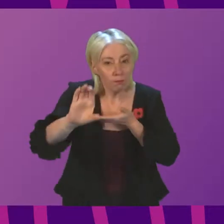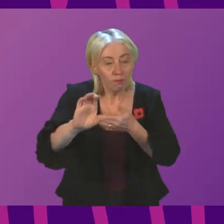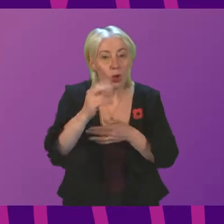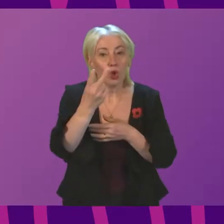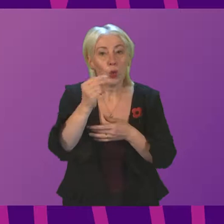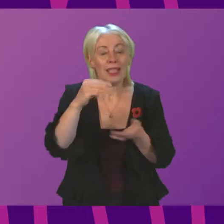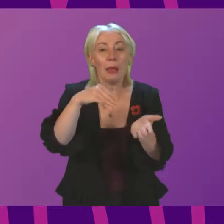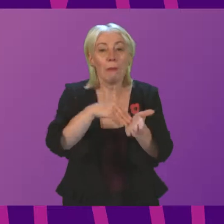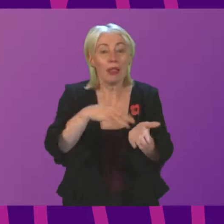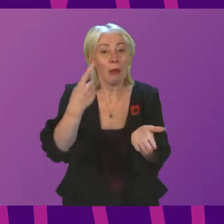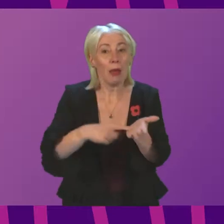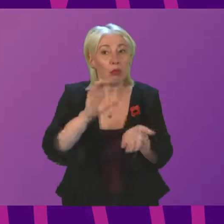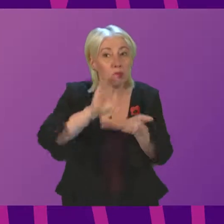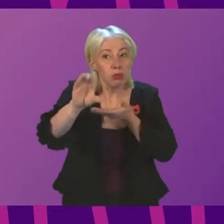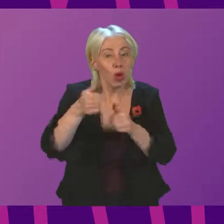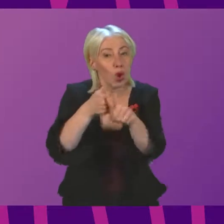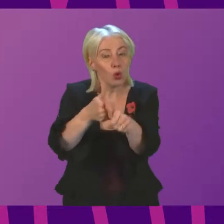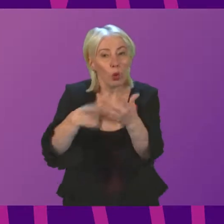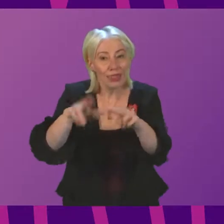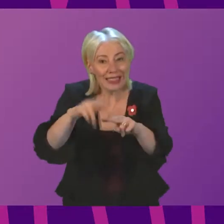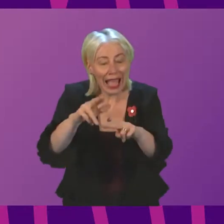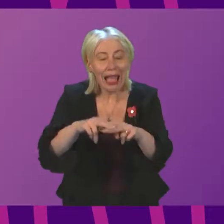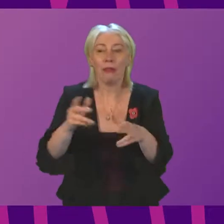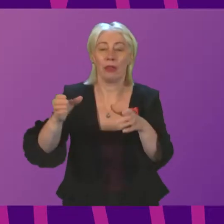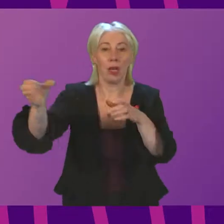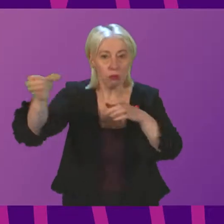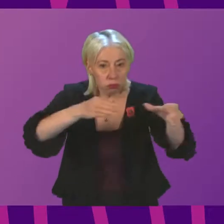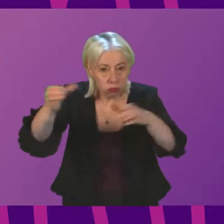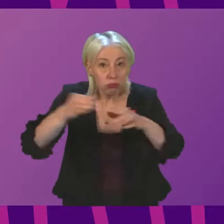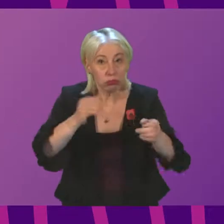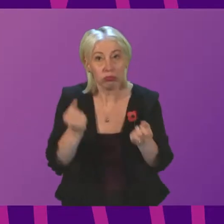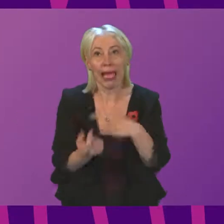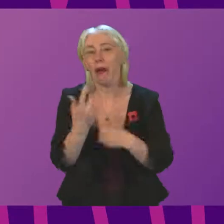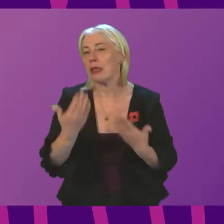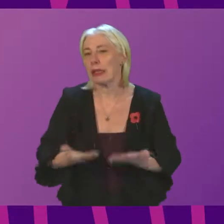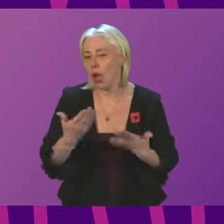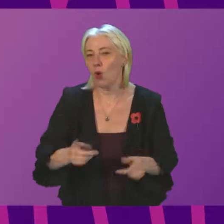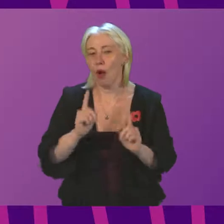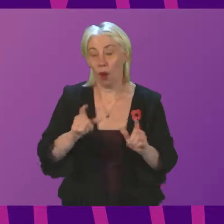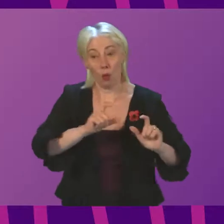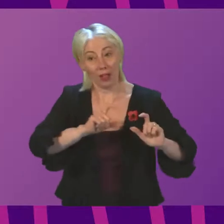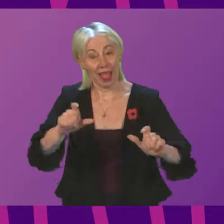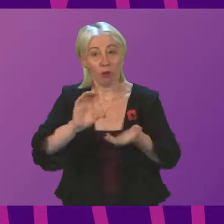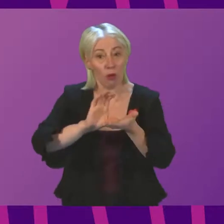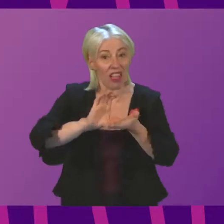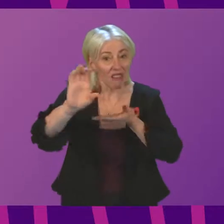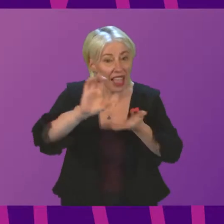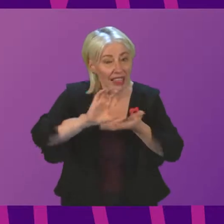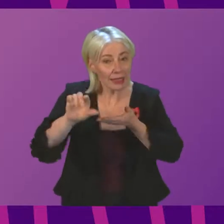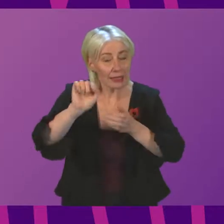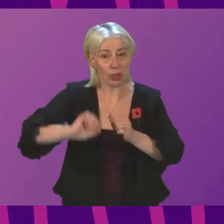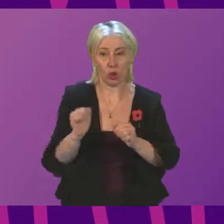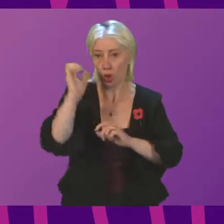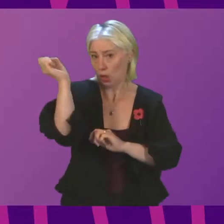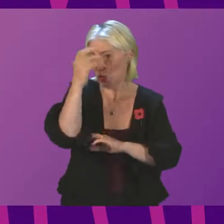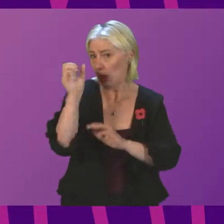million to support the staff, and staff recruitment is underway. We will continue to invest in the work of the Scottish